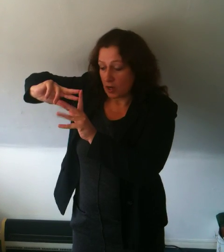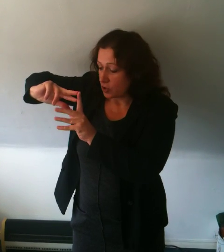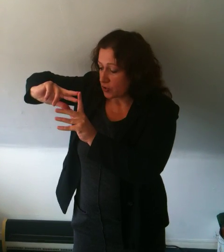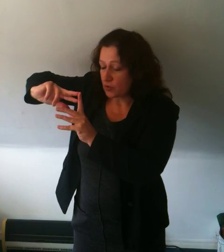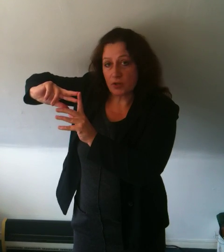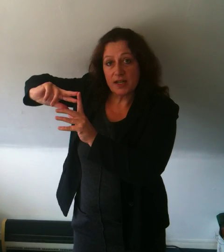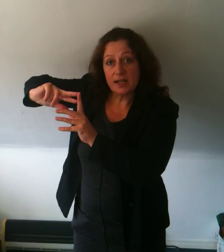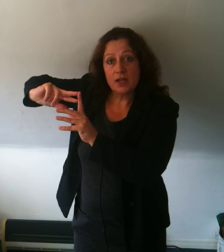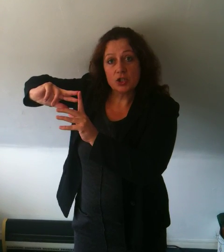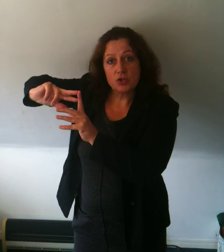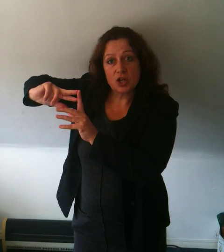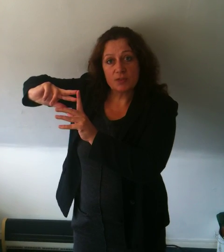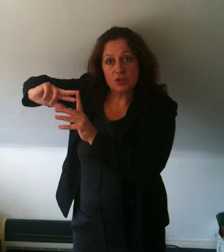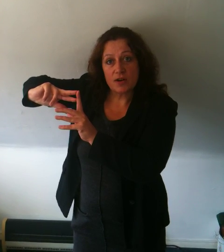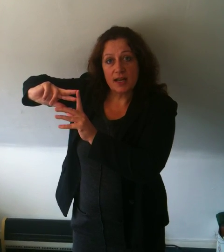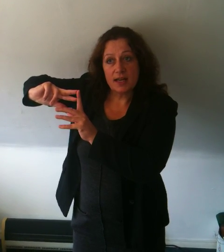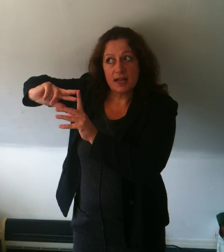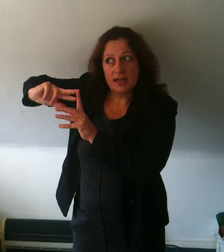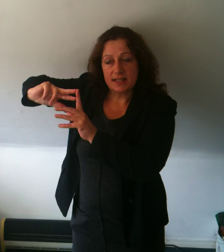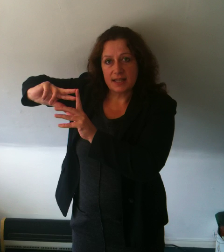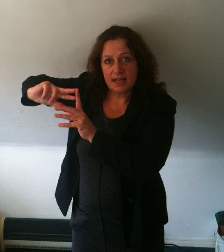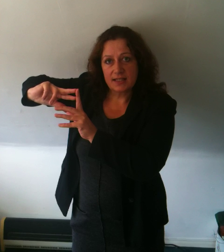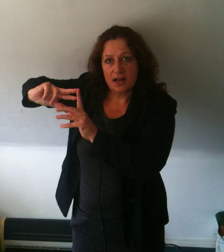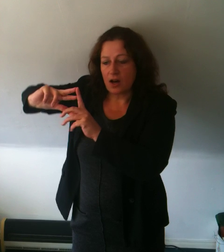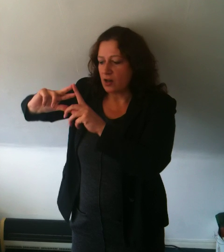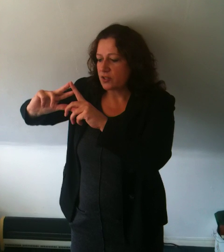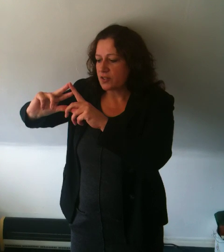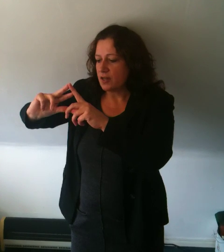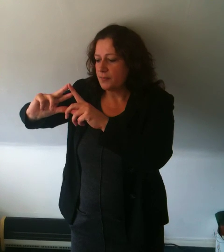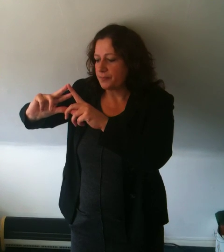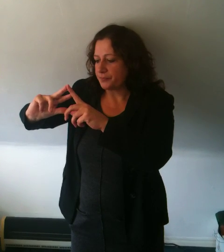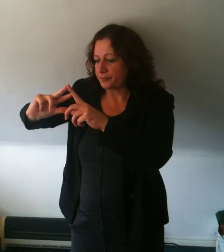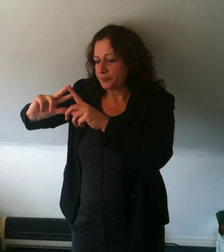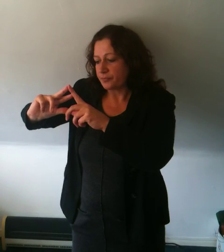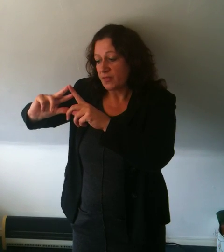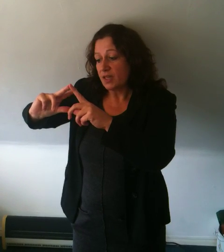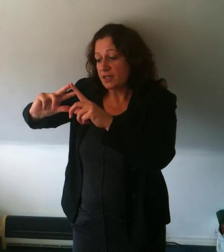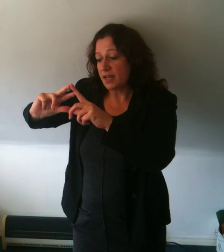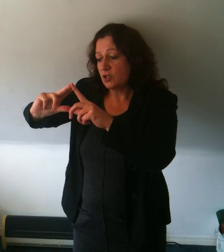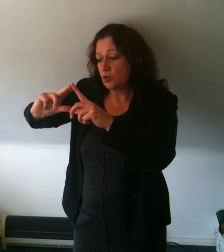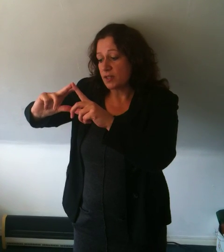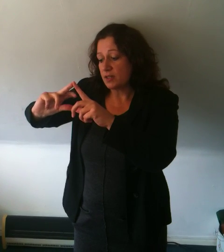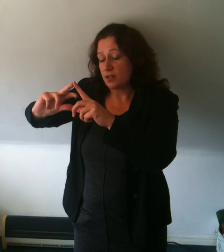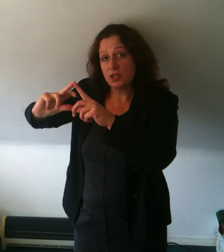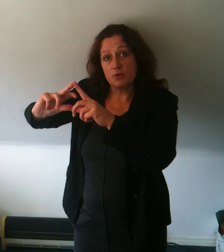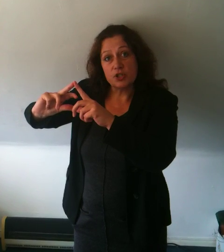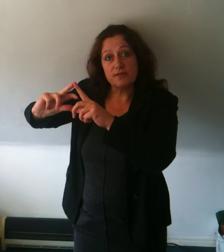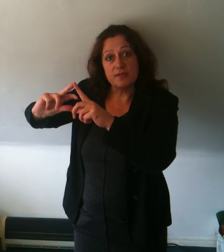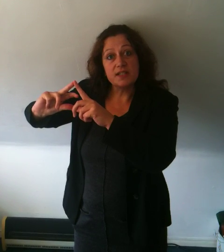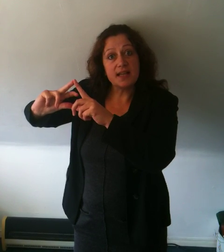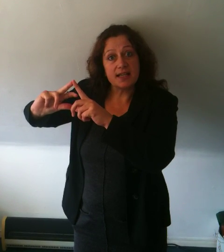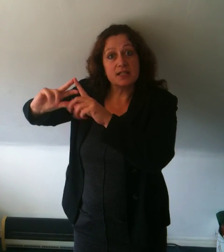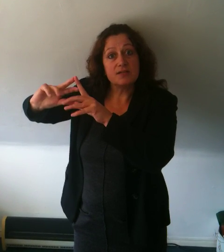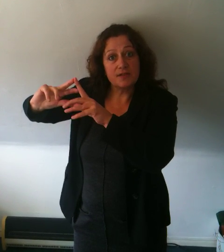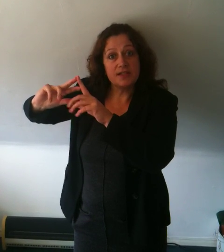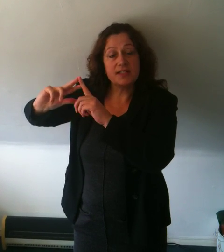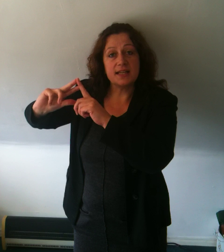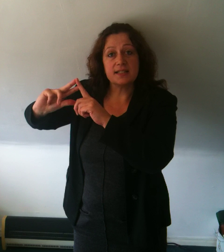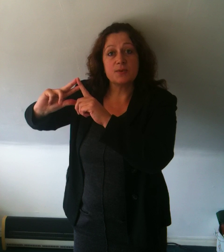lots of 3. 2 times 3 is 6. Answer, 10, 20, 30, 40, 56. 56. So